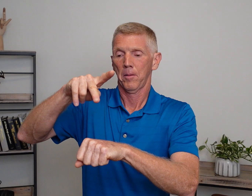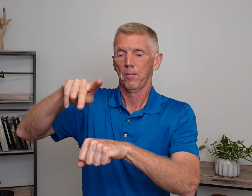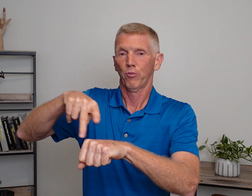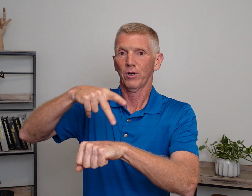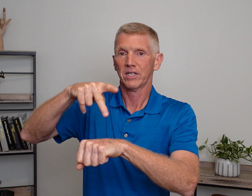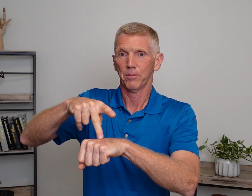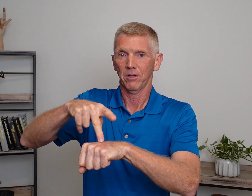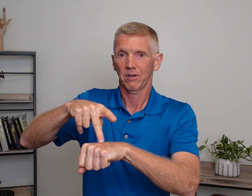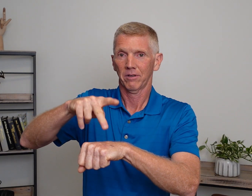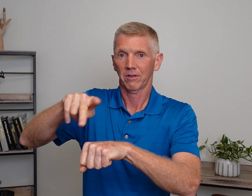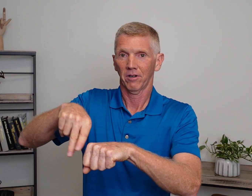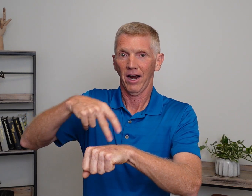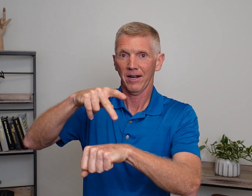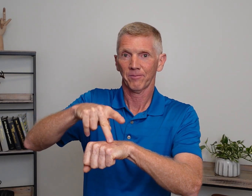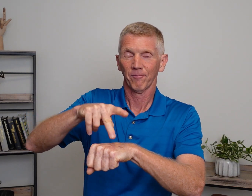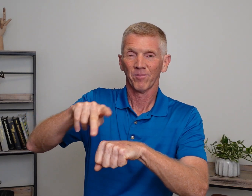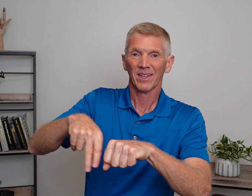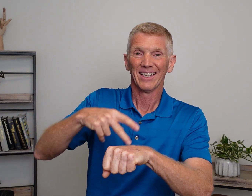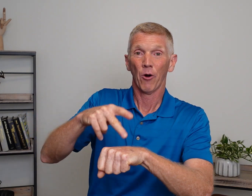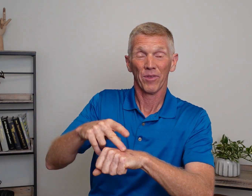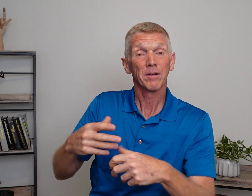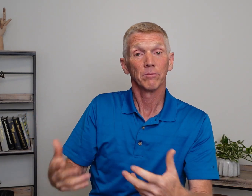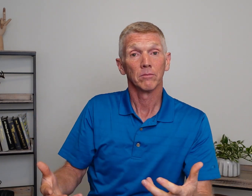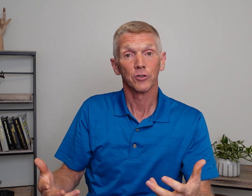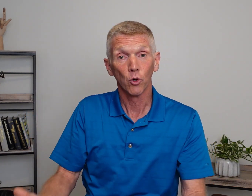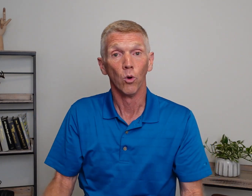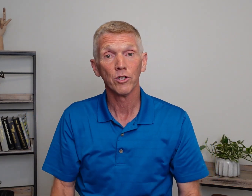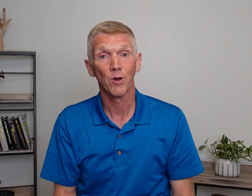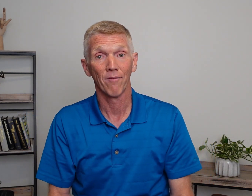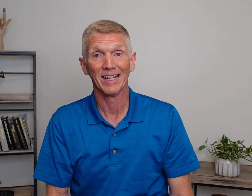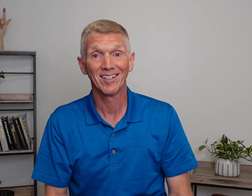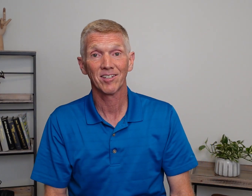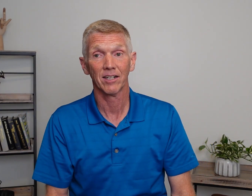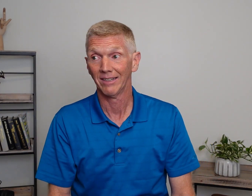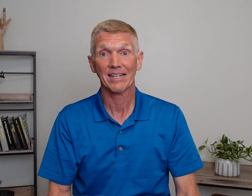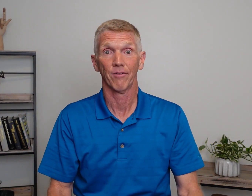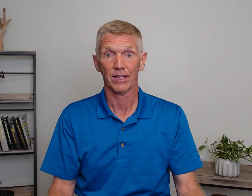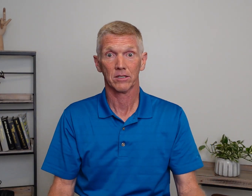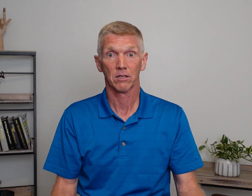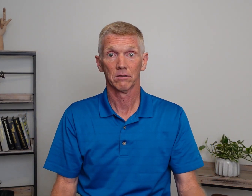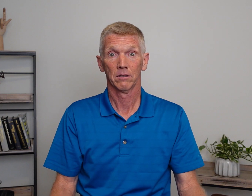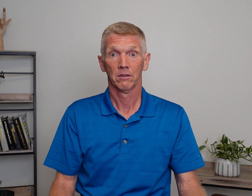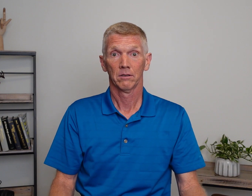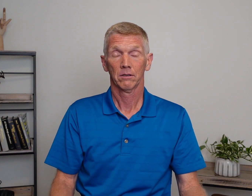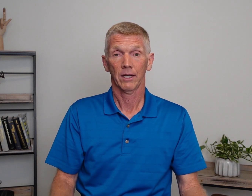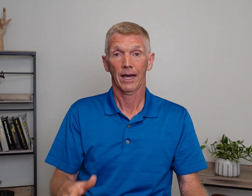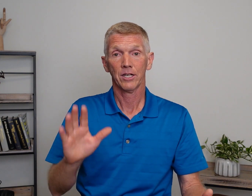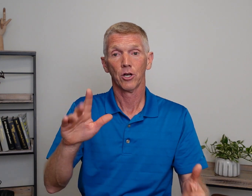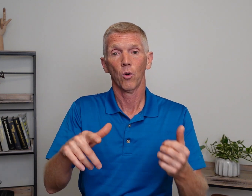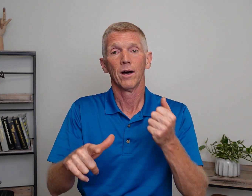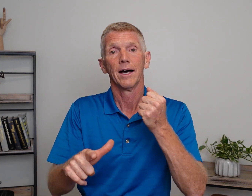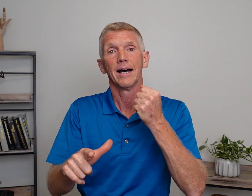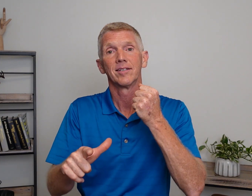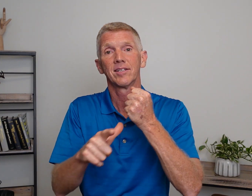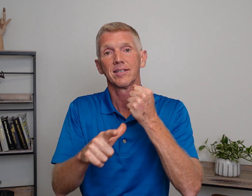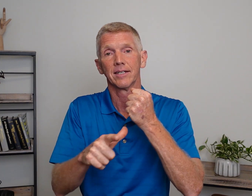Principal. All right? Now, within schools, you have assistant. Lots of things. Okay? So, assistant.